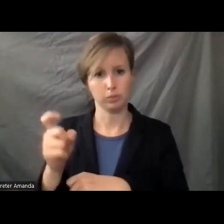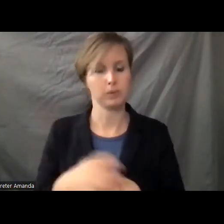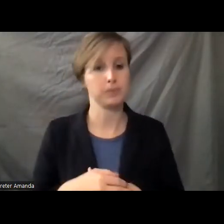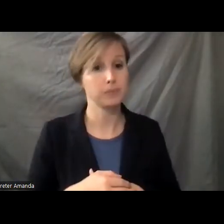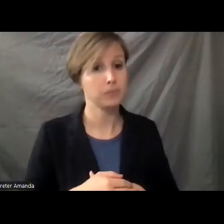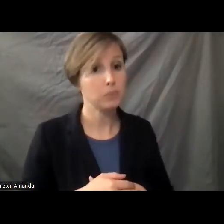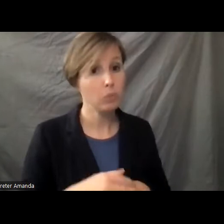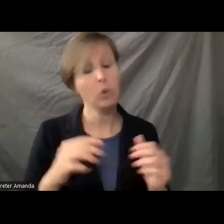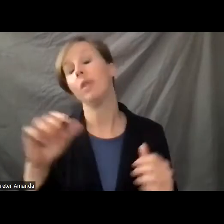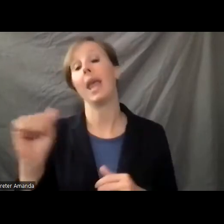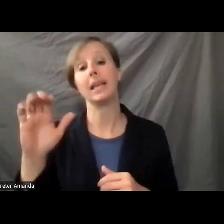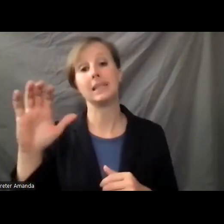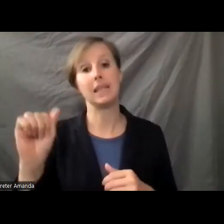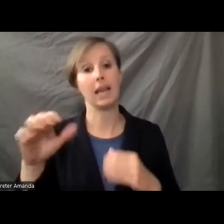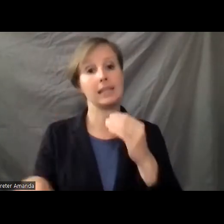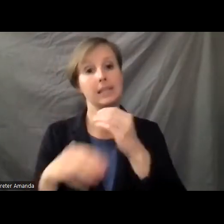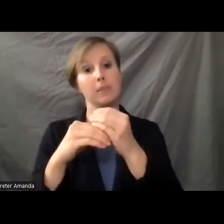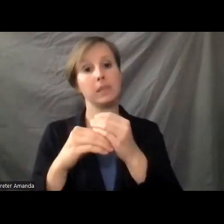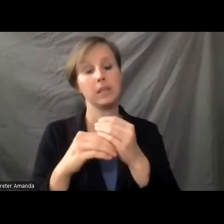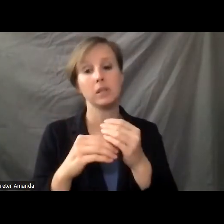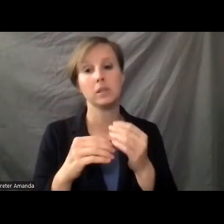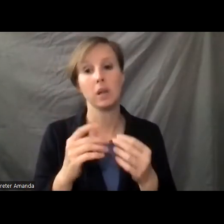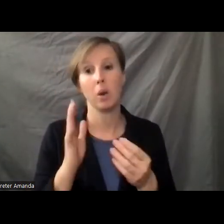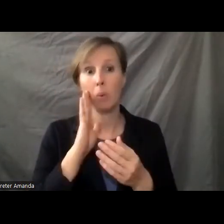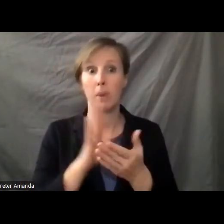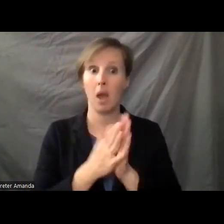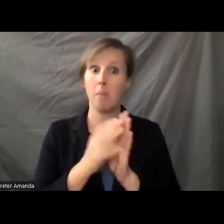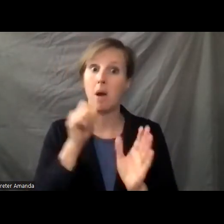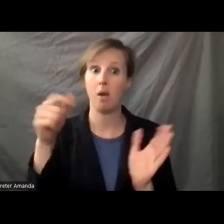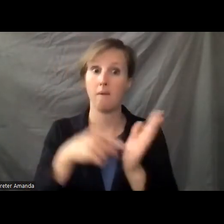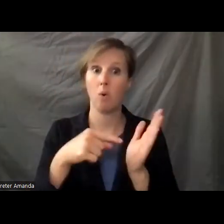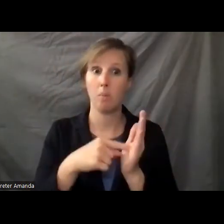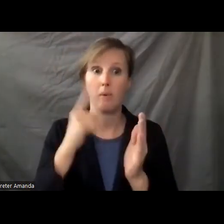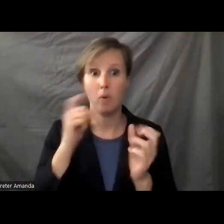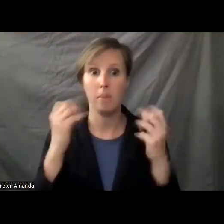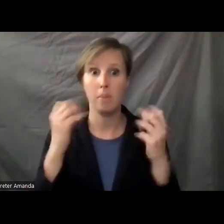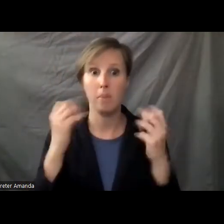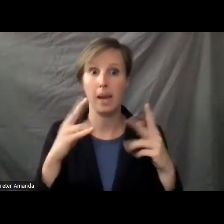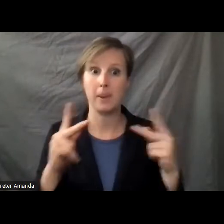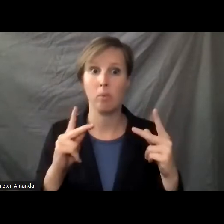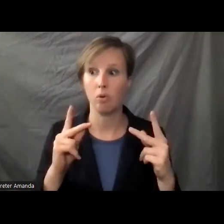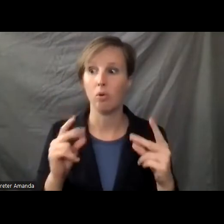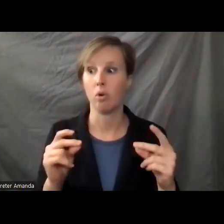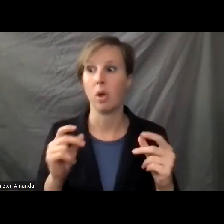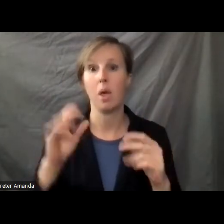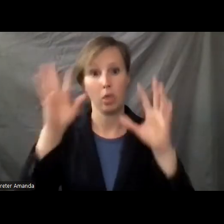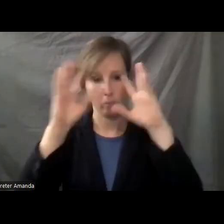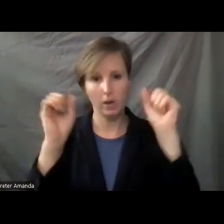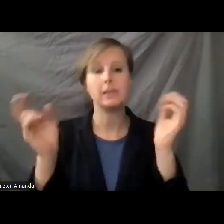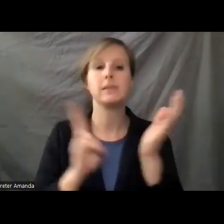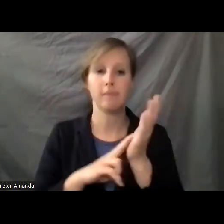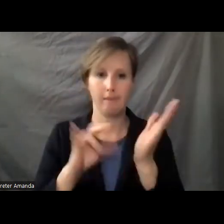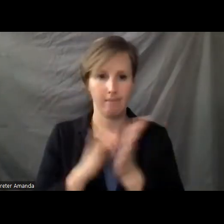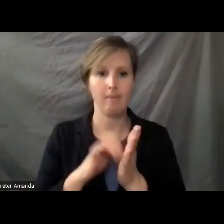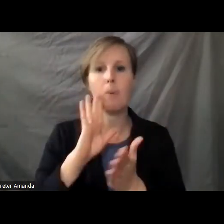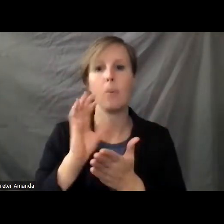Affordable Care Act subsidies. It was going to get pretty unaffordable for a lot of people right away, but having passed that bill, the president signed it, that's going to help